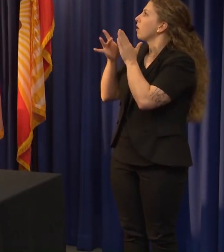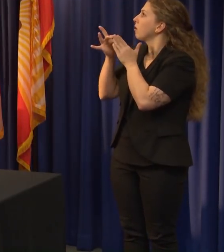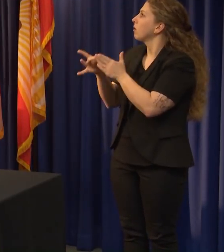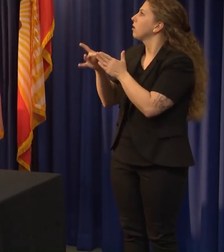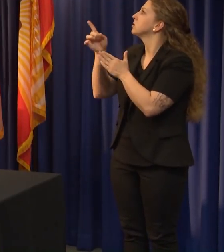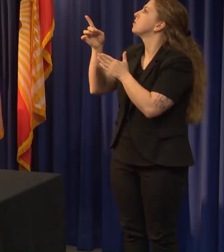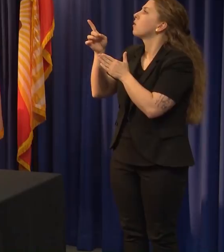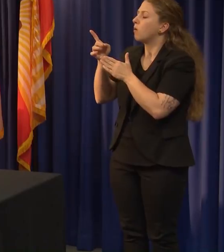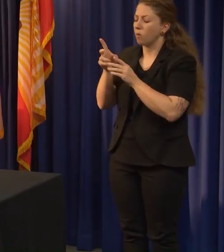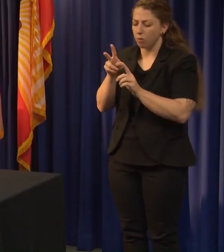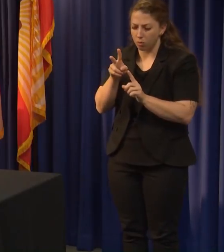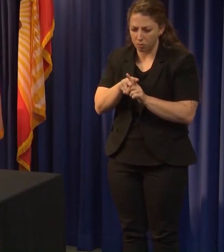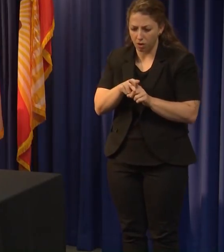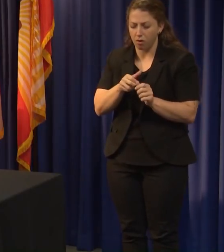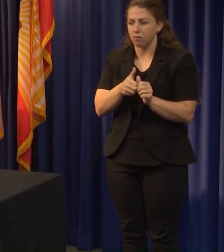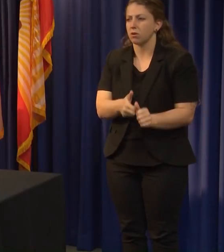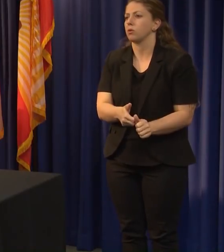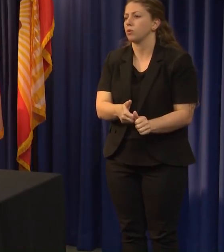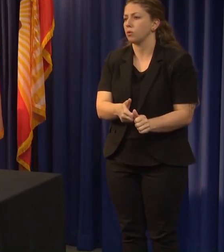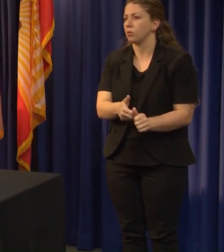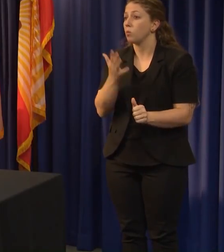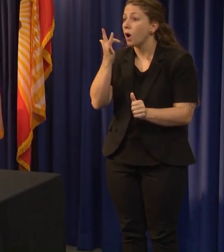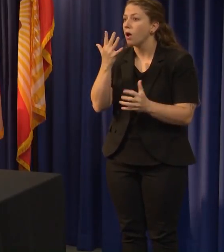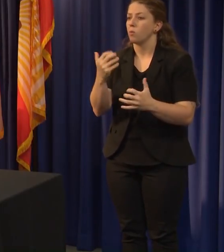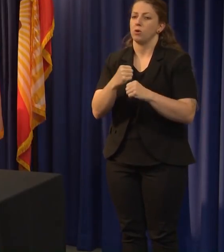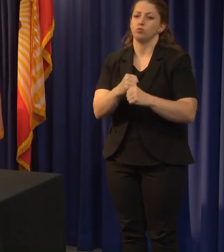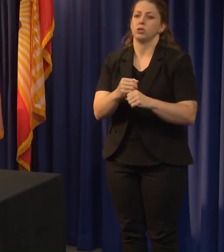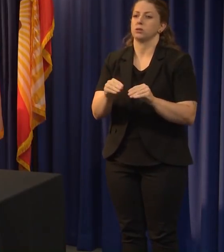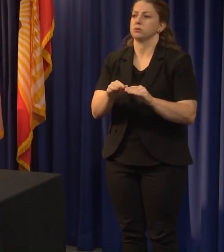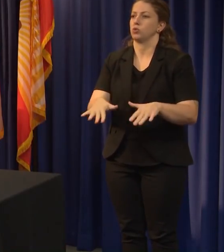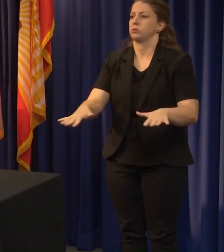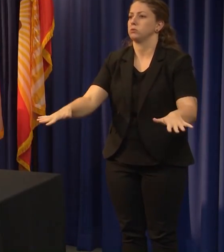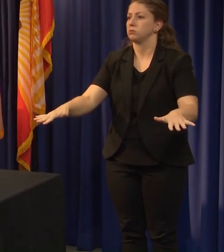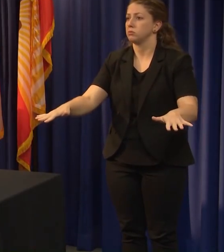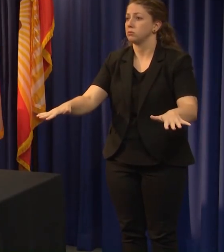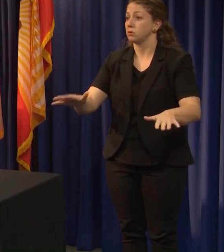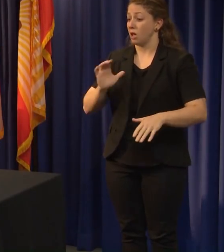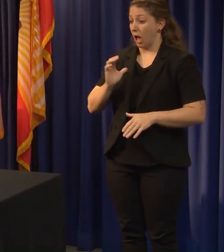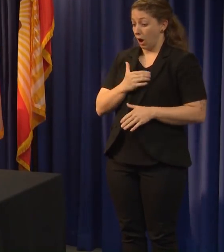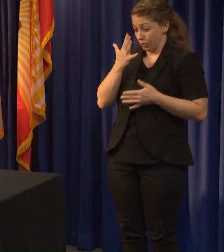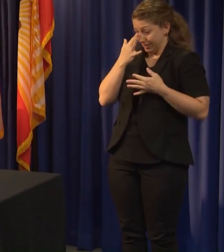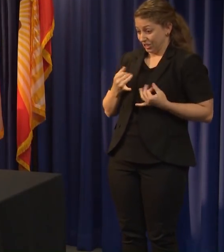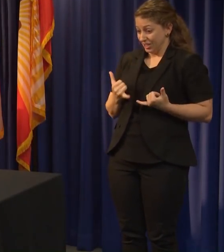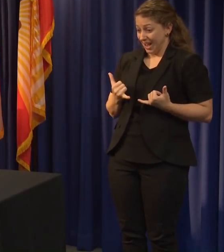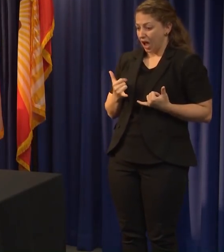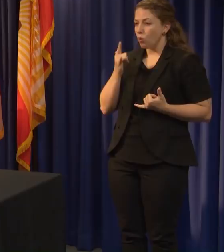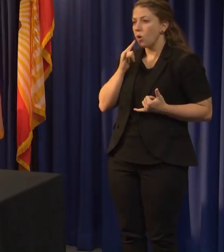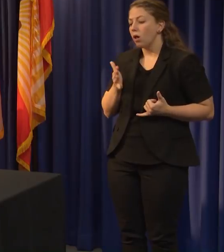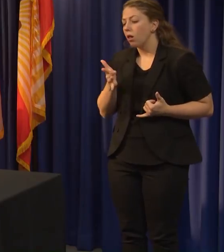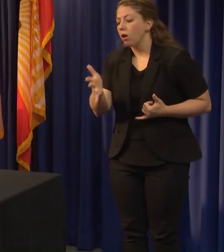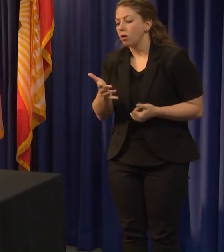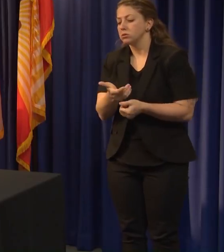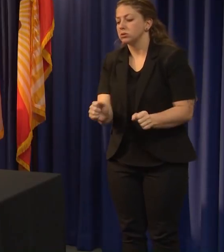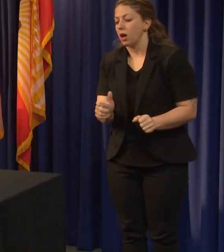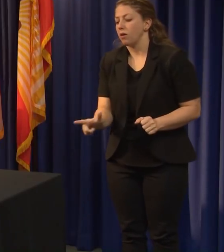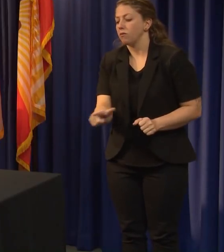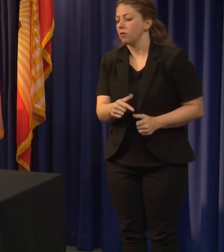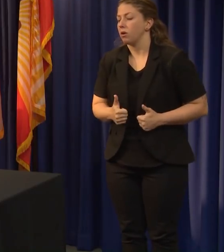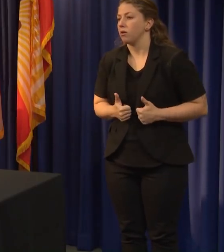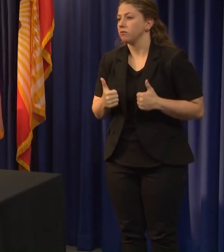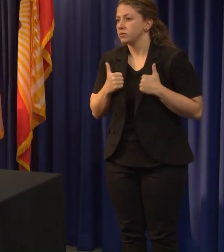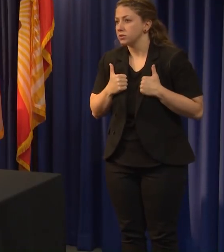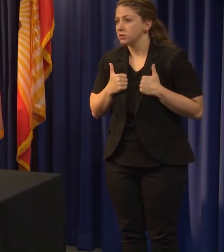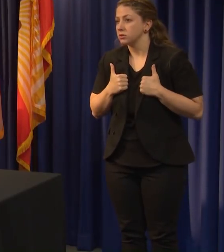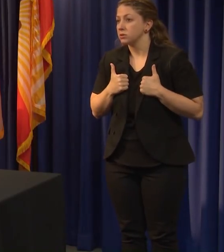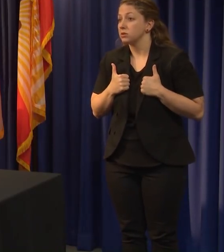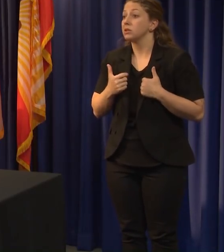disease. These decisions will save lives. This limit also applies to social and professional gatherings,